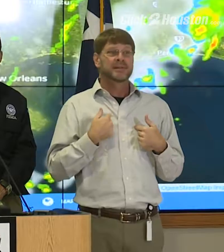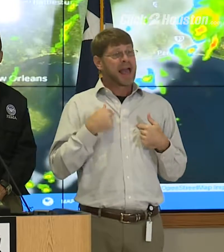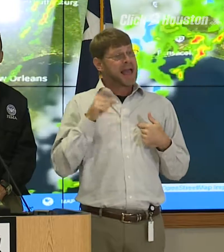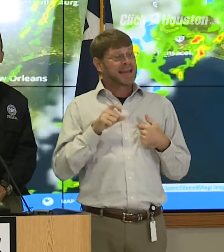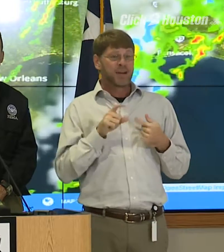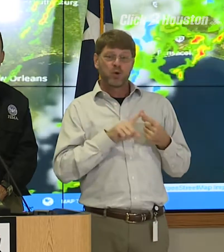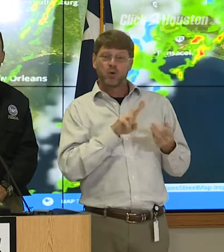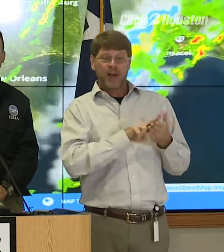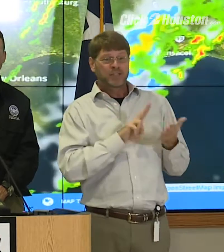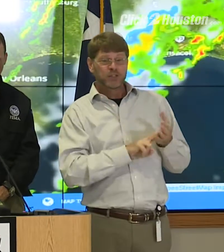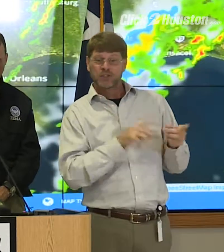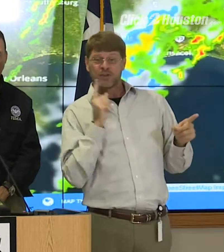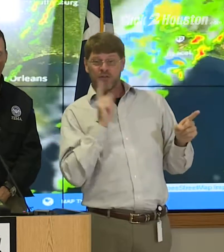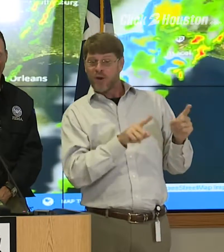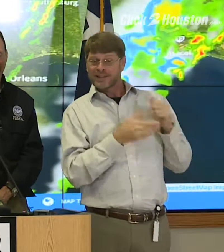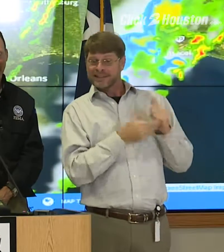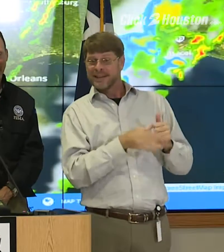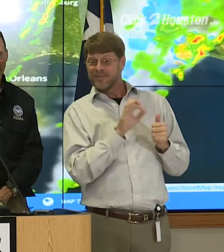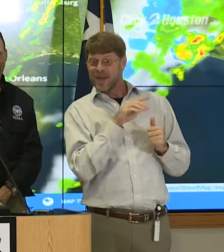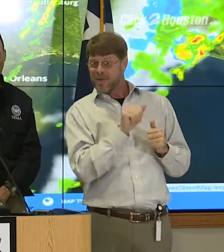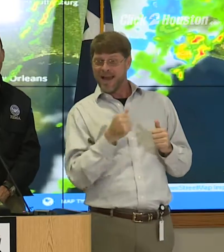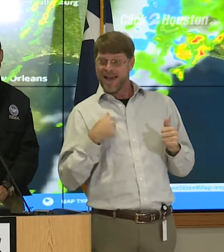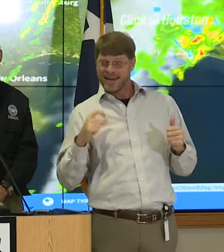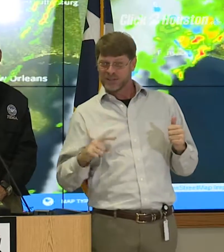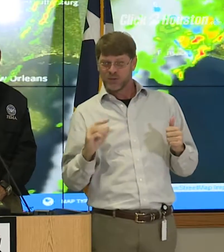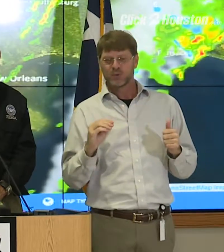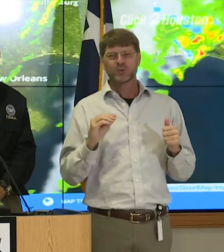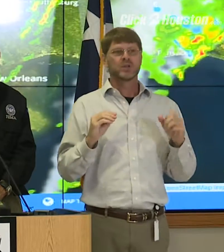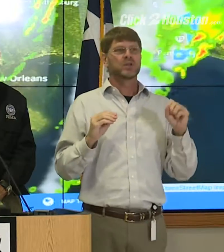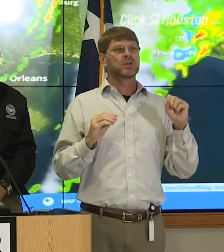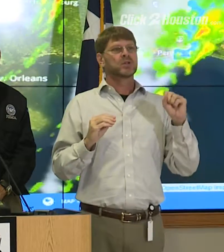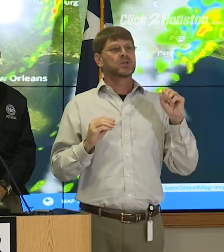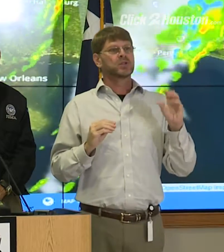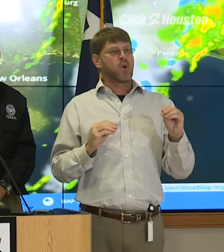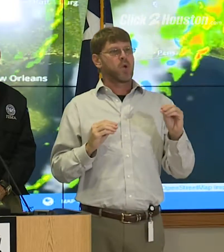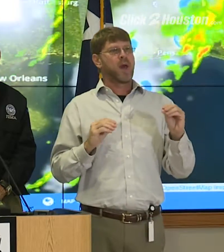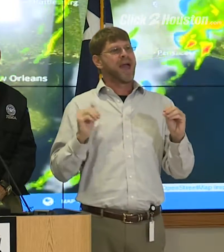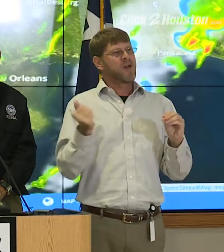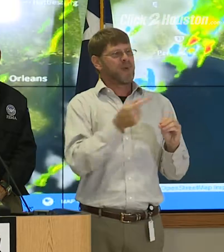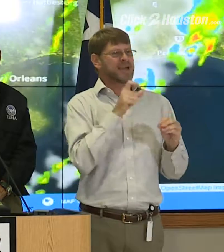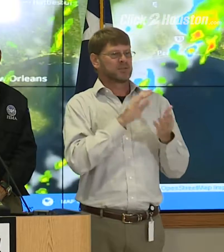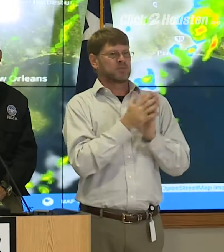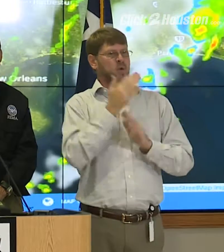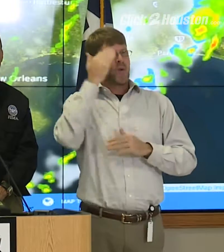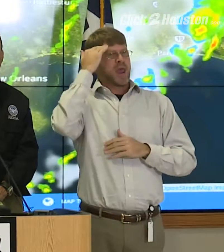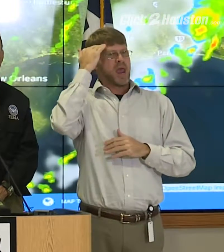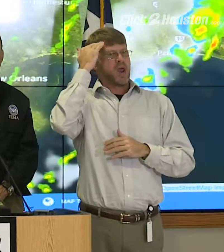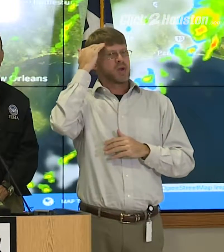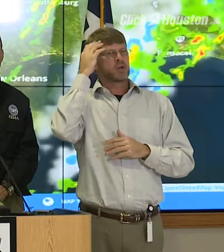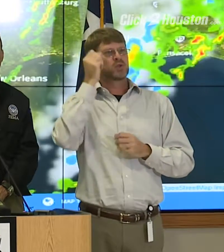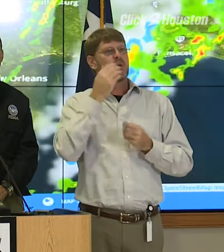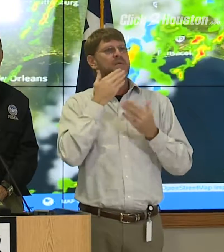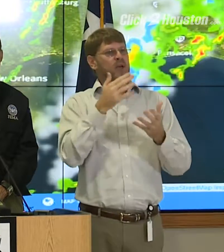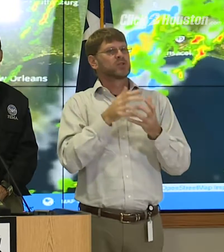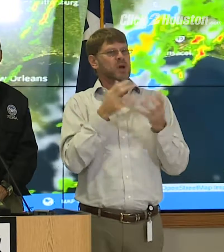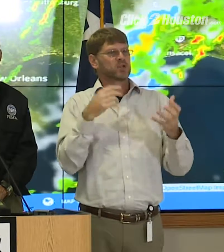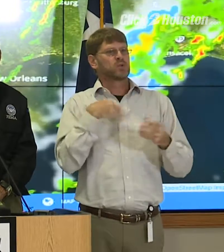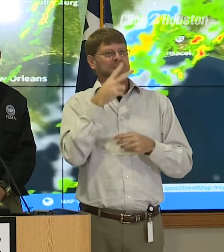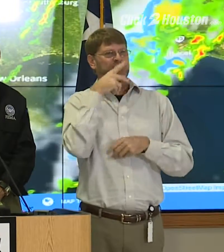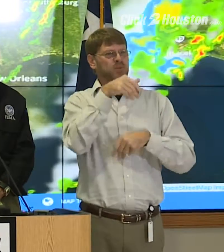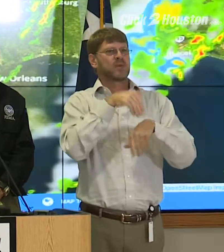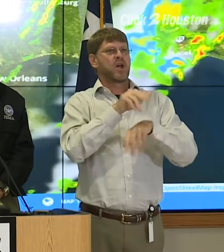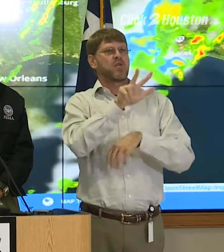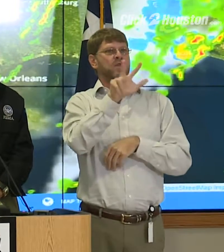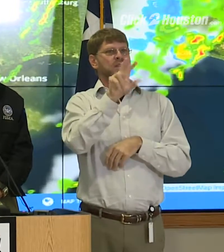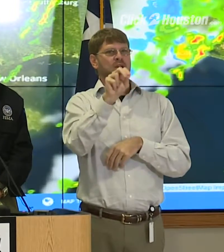need to go register for assistance. So everybody needs to be aware of that. So thank you very much. And we'll see you